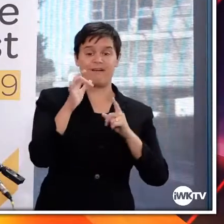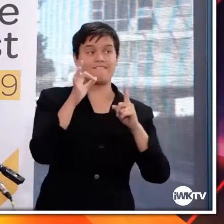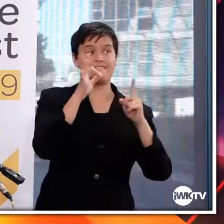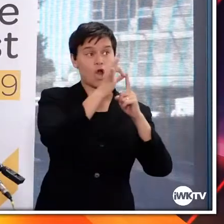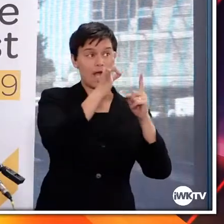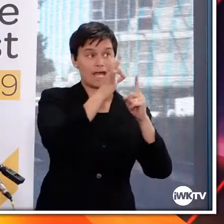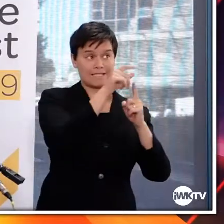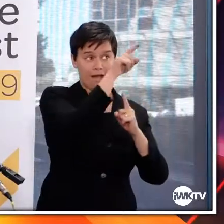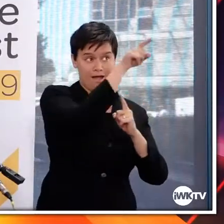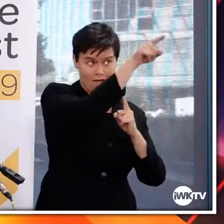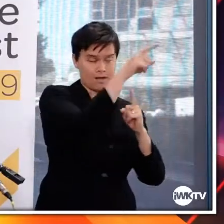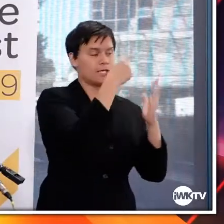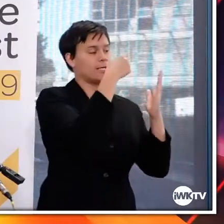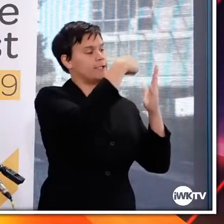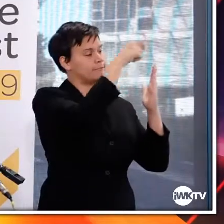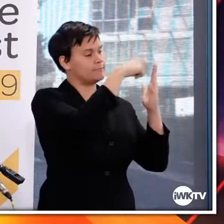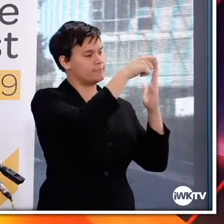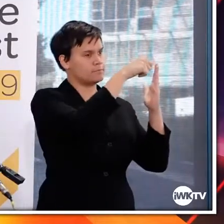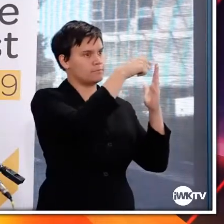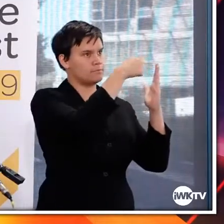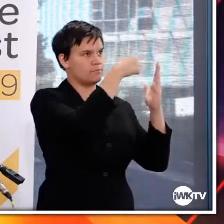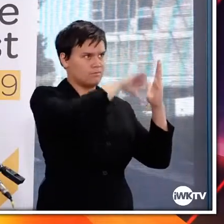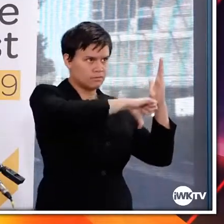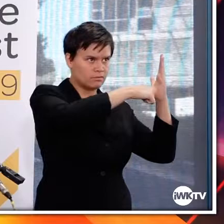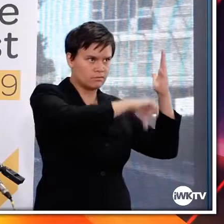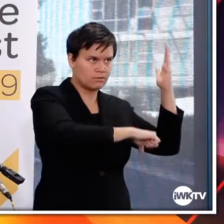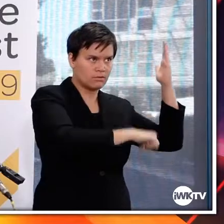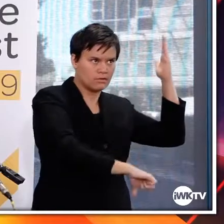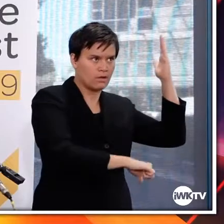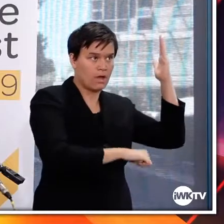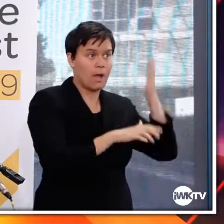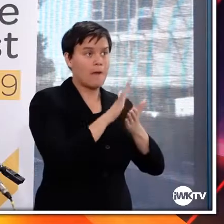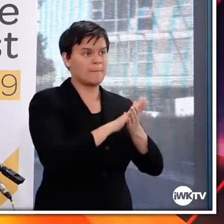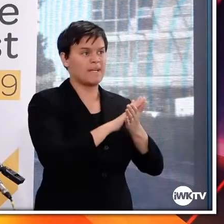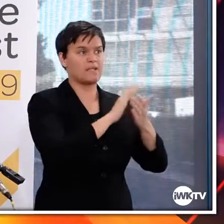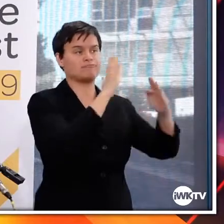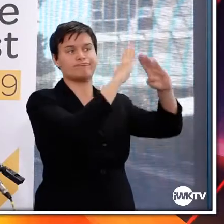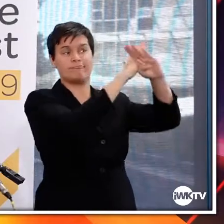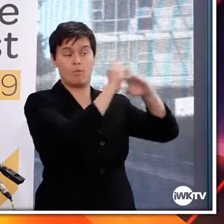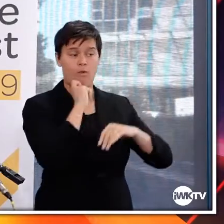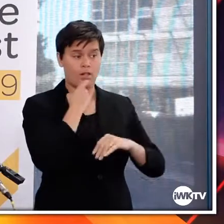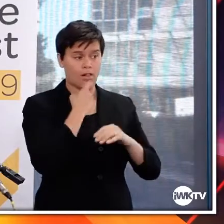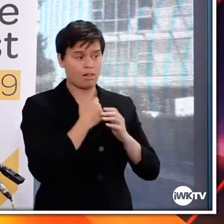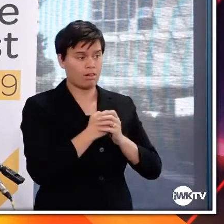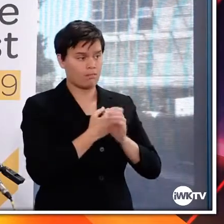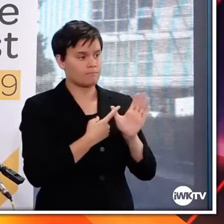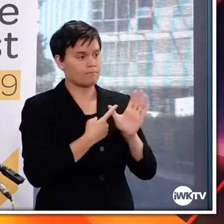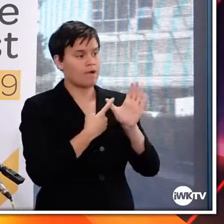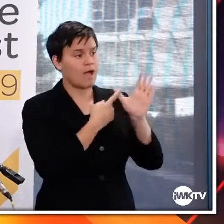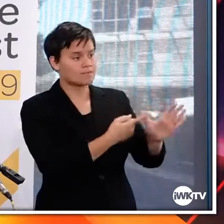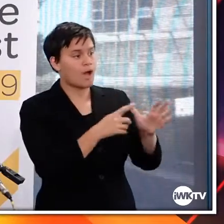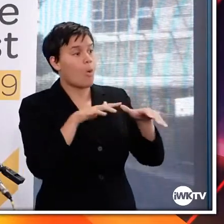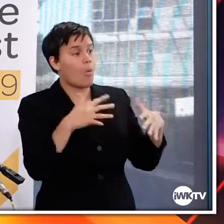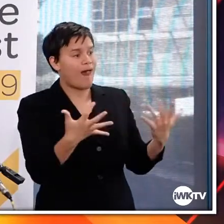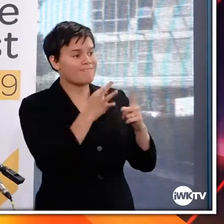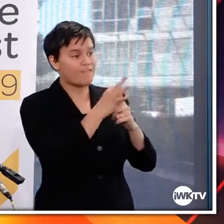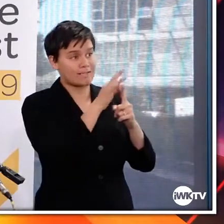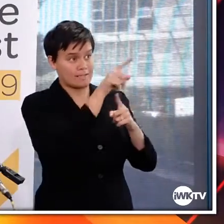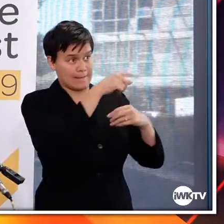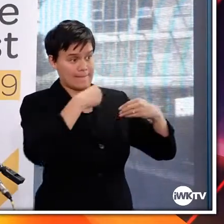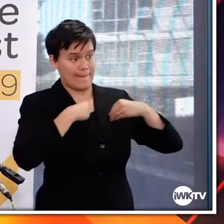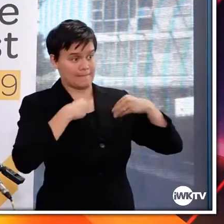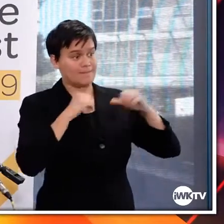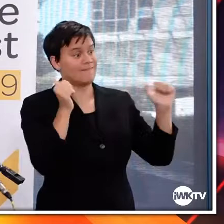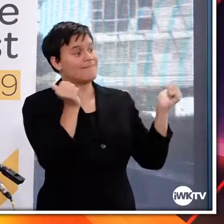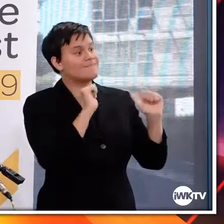conditions that they could get the red light at some point? So we've put timeframes and talked to Pfizer about those conditions and timeframes of when we're expecting that